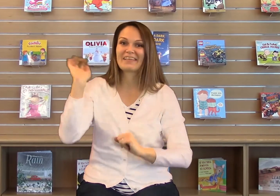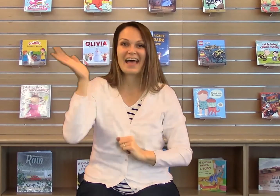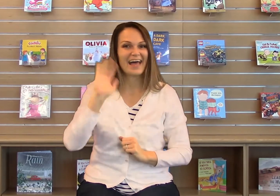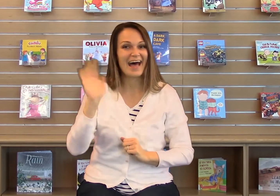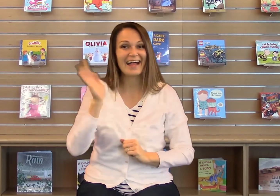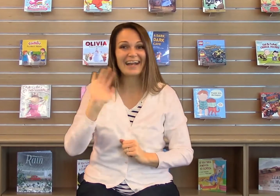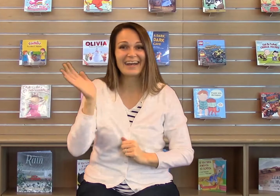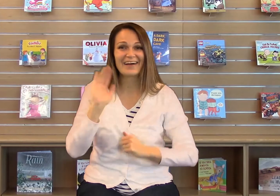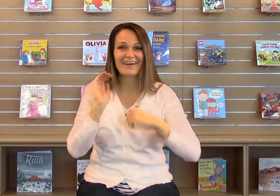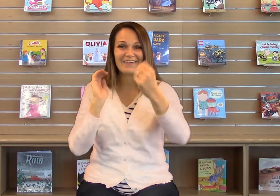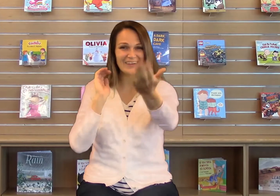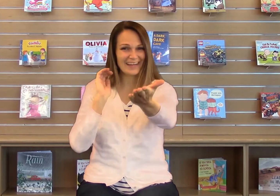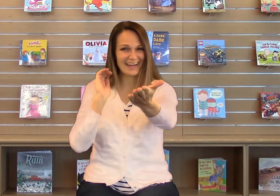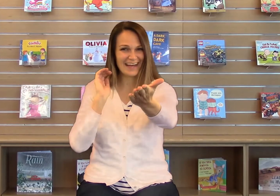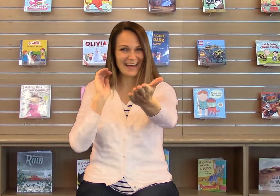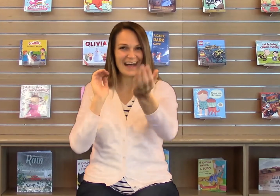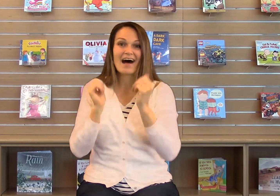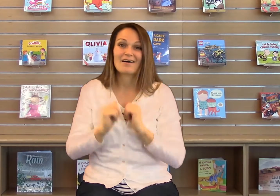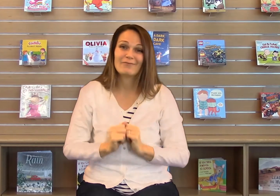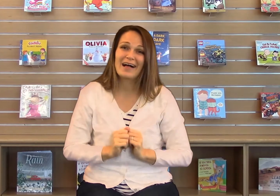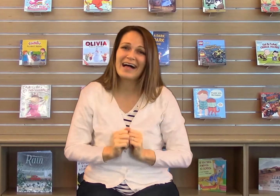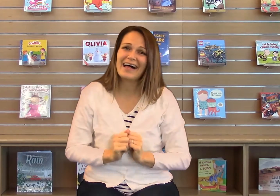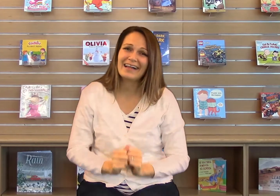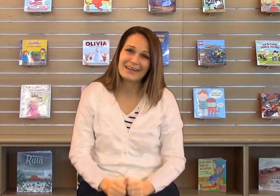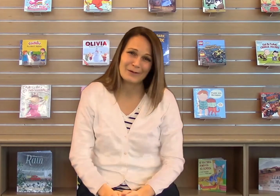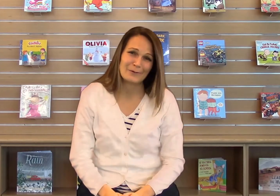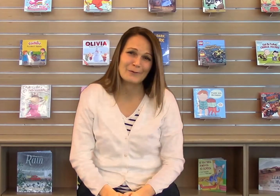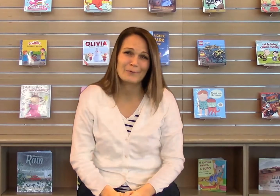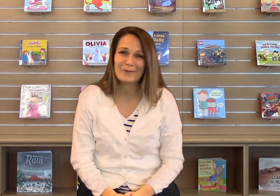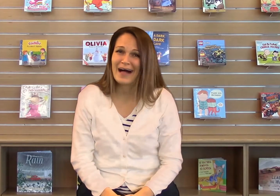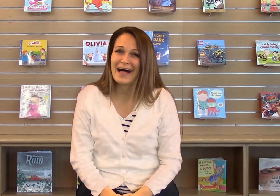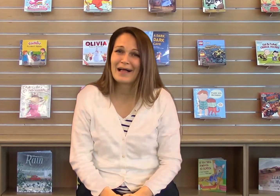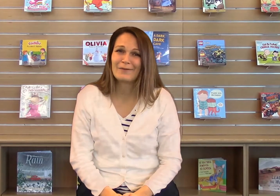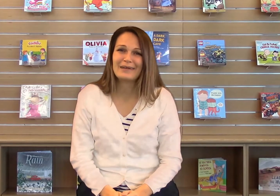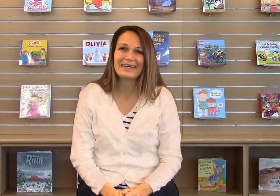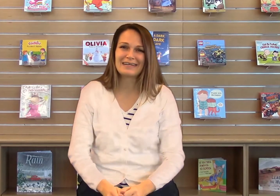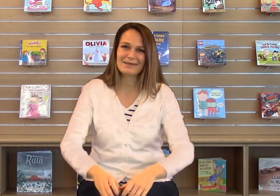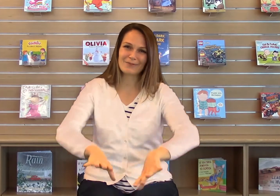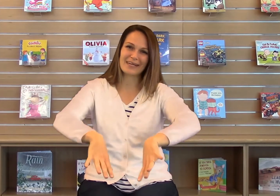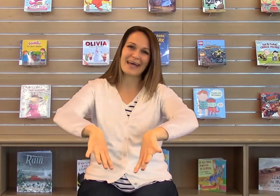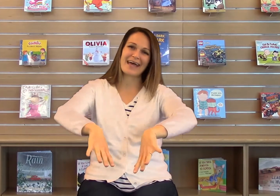Hello. Hello. Hello. Follow while we play.